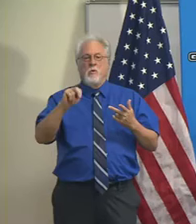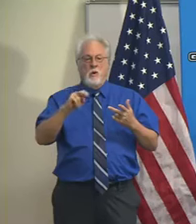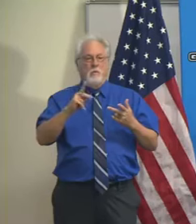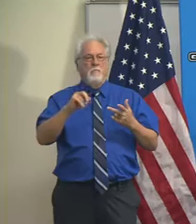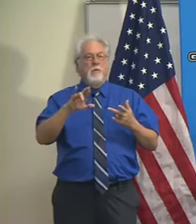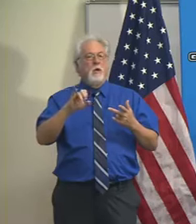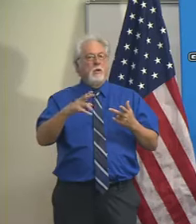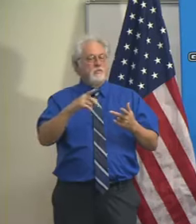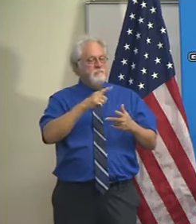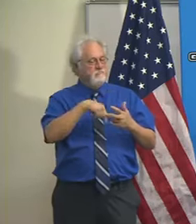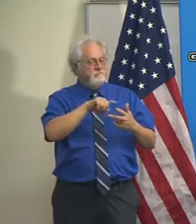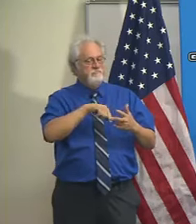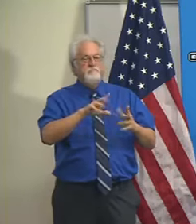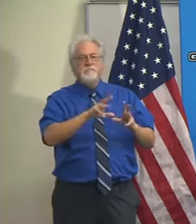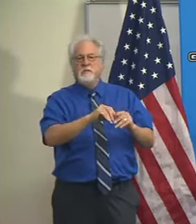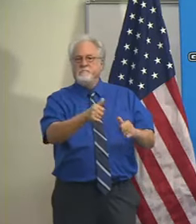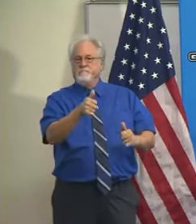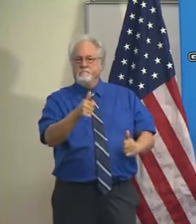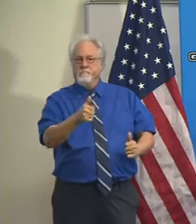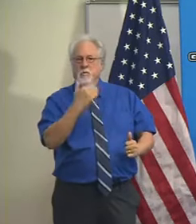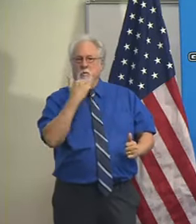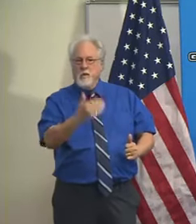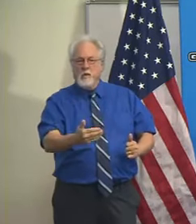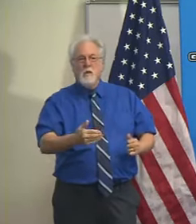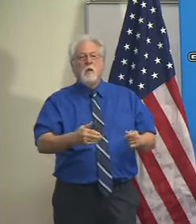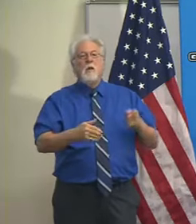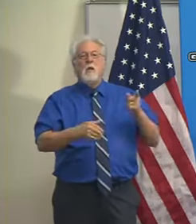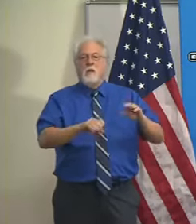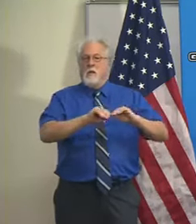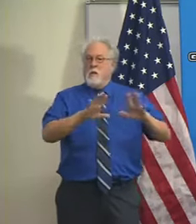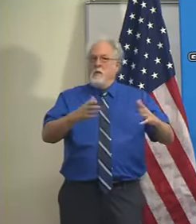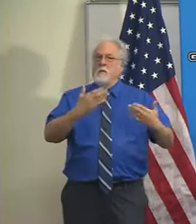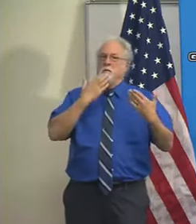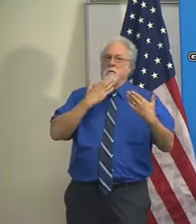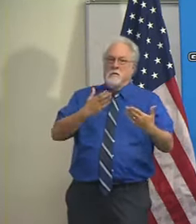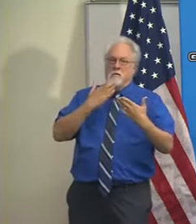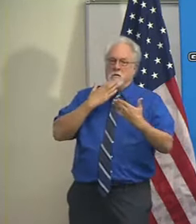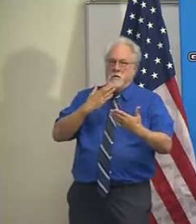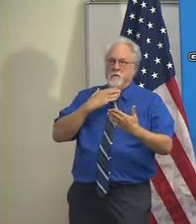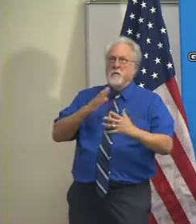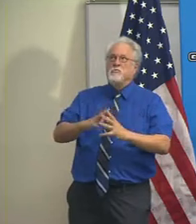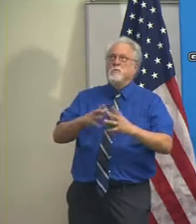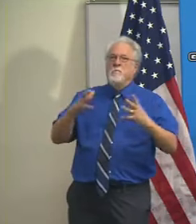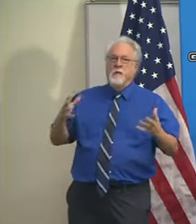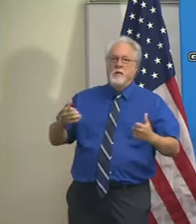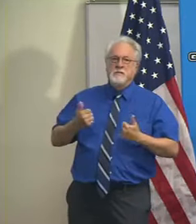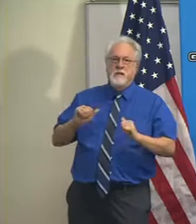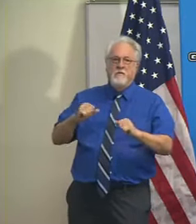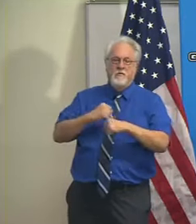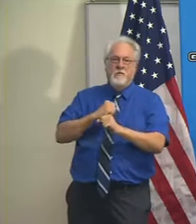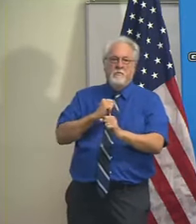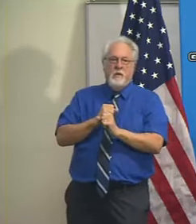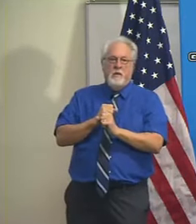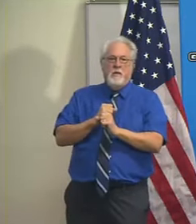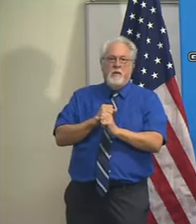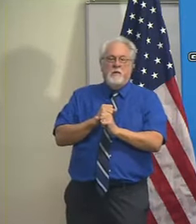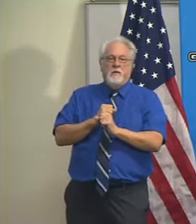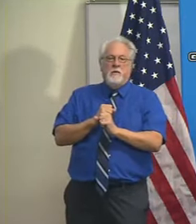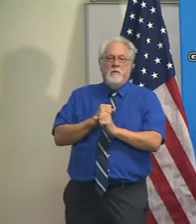went extremely well. They were clearly very appreciative of the tremendous effort made by